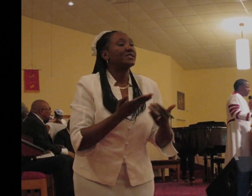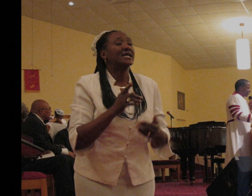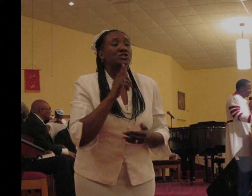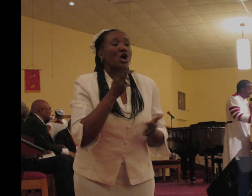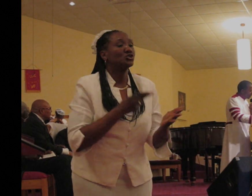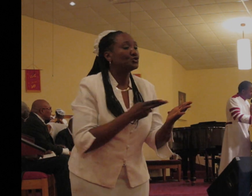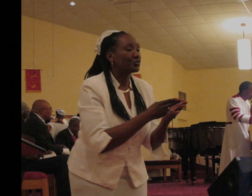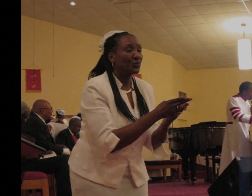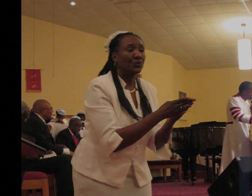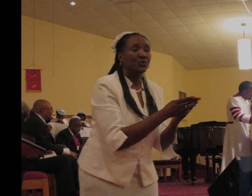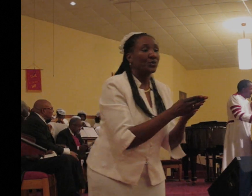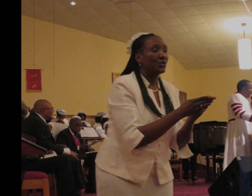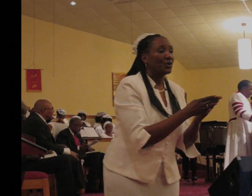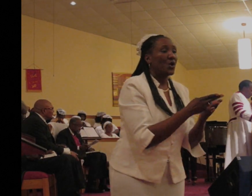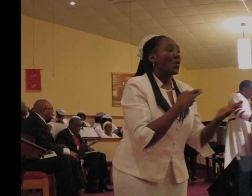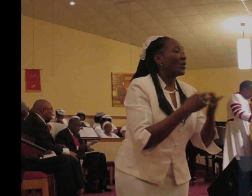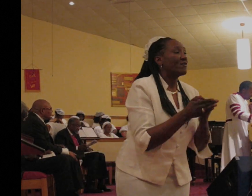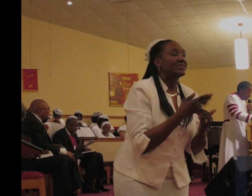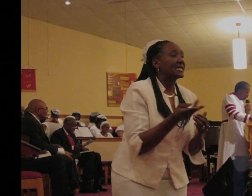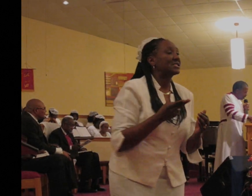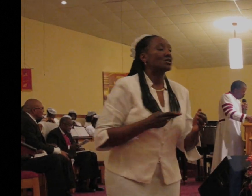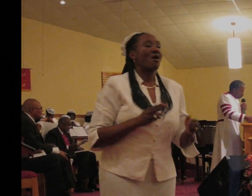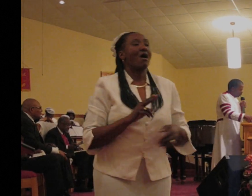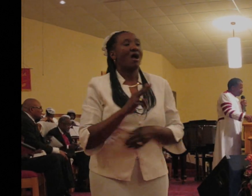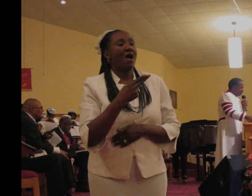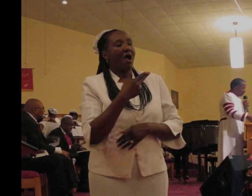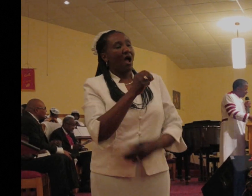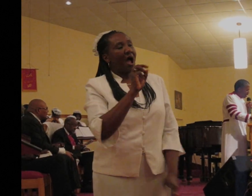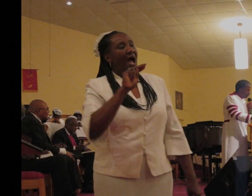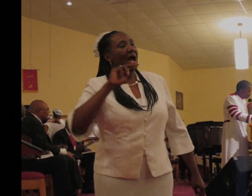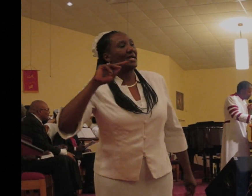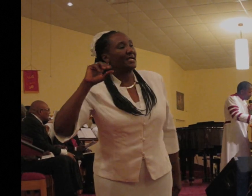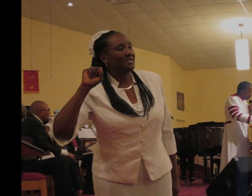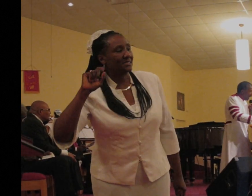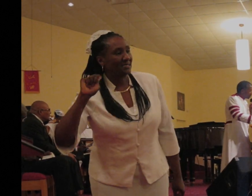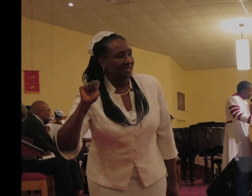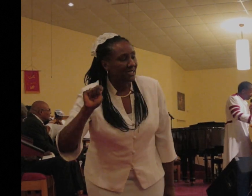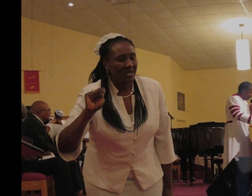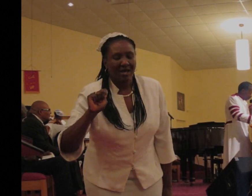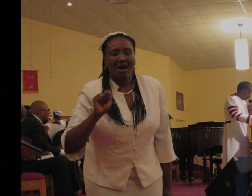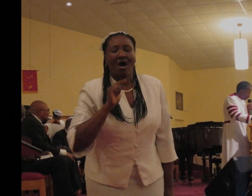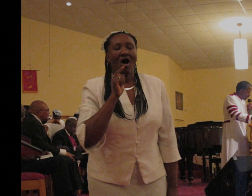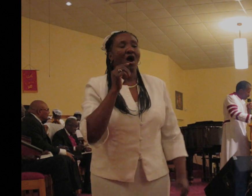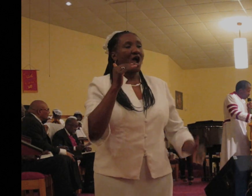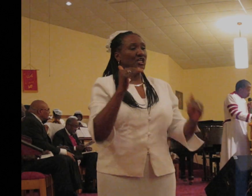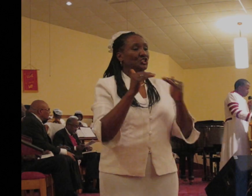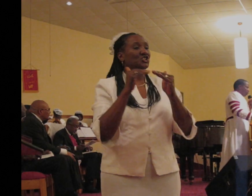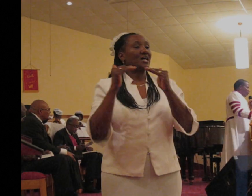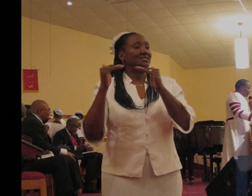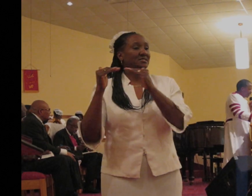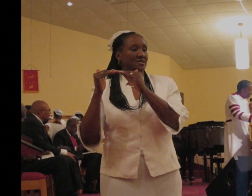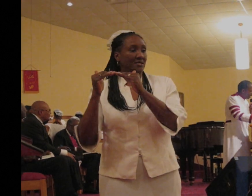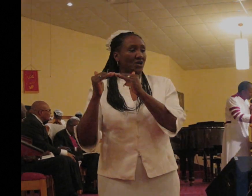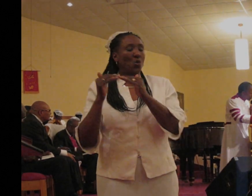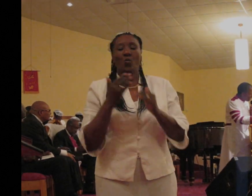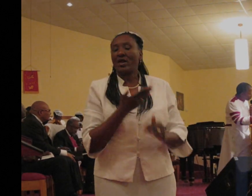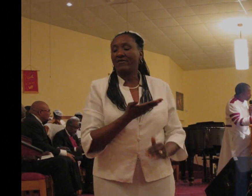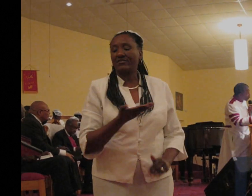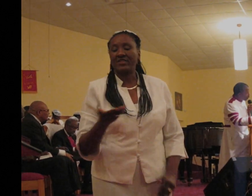things are honest. Whatsoever things are just. Whatsoever things are pure,